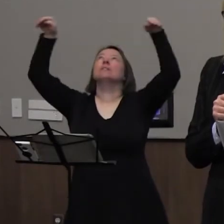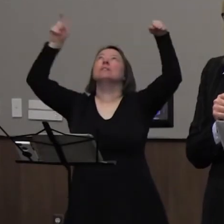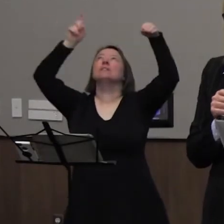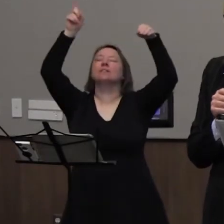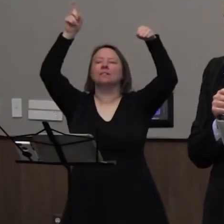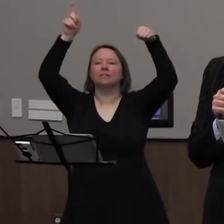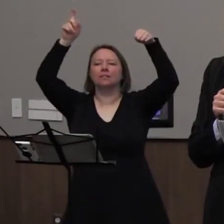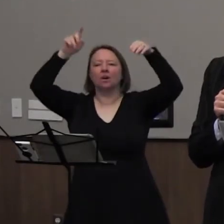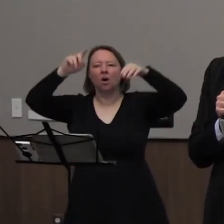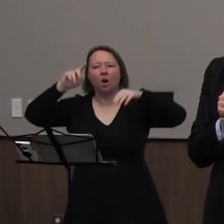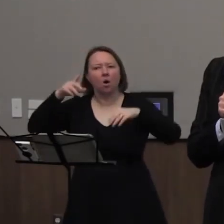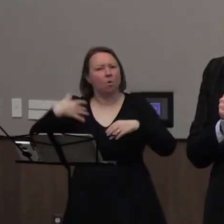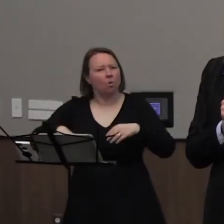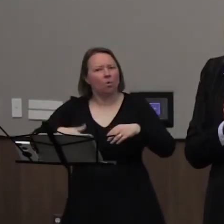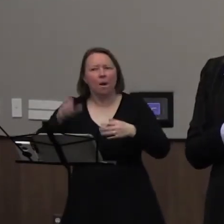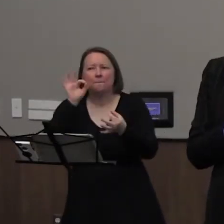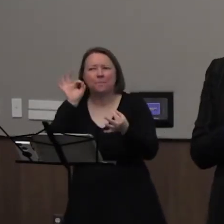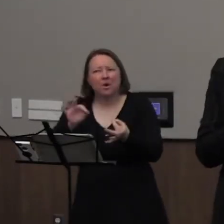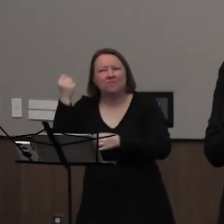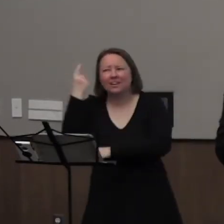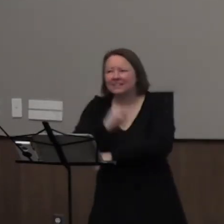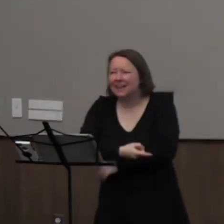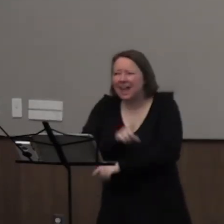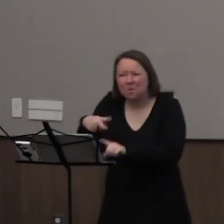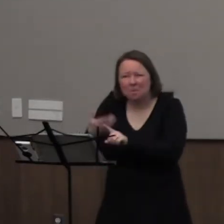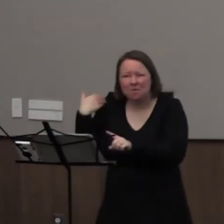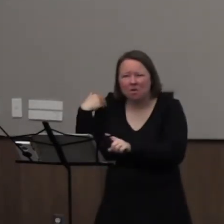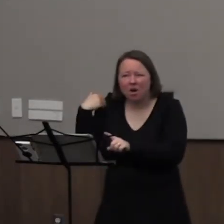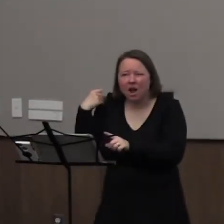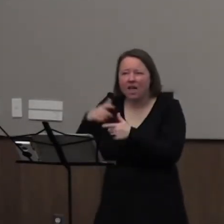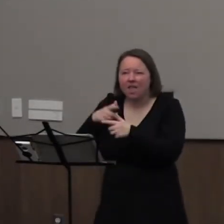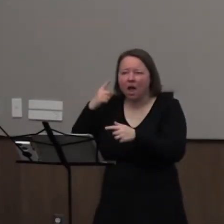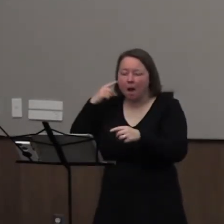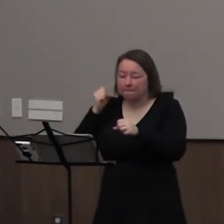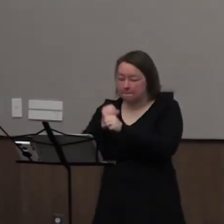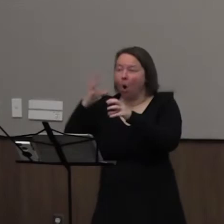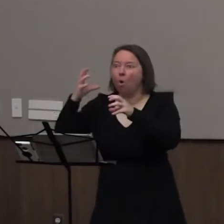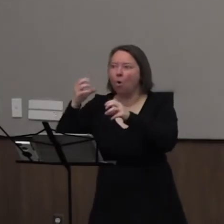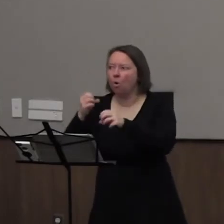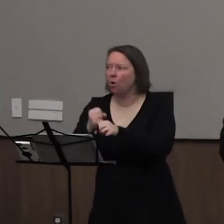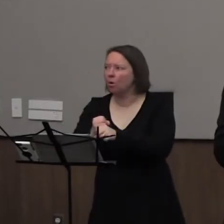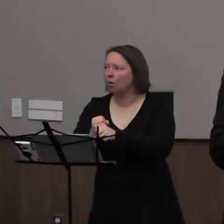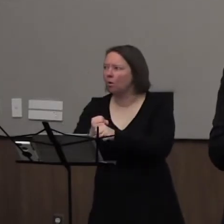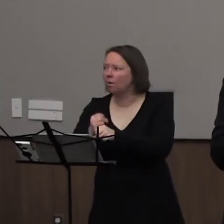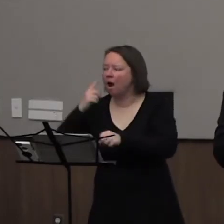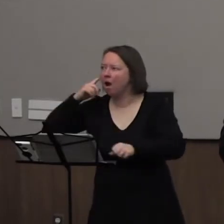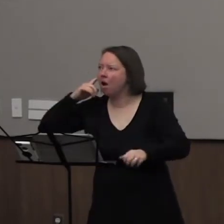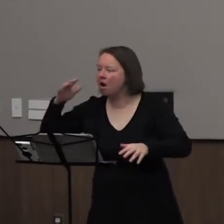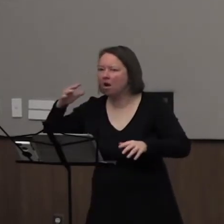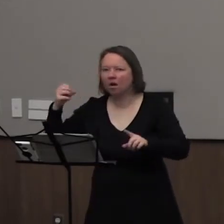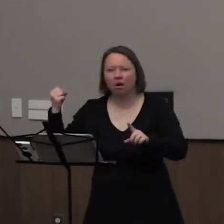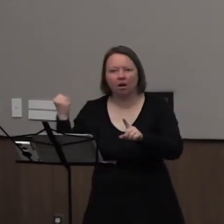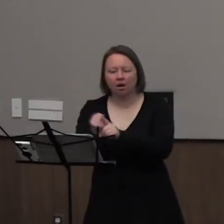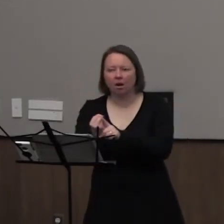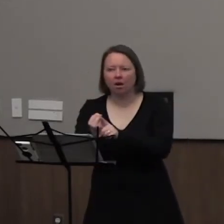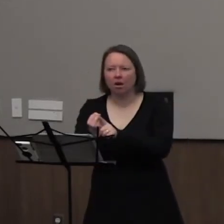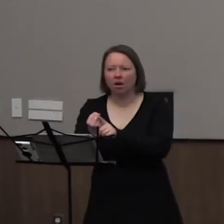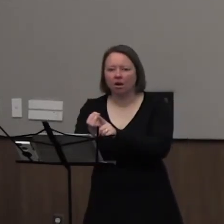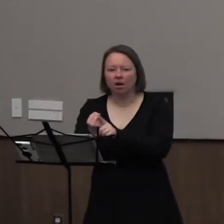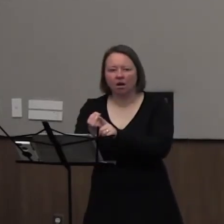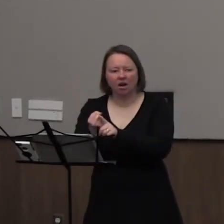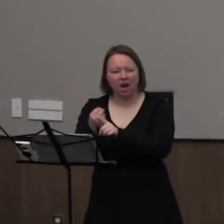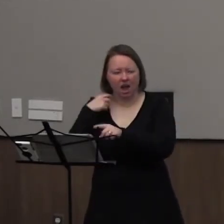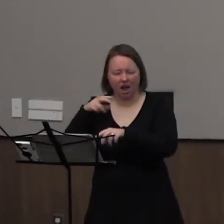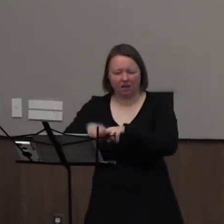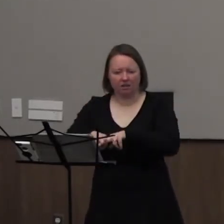When was a day so perfect? Boom! A blast, a roar suddenly froze me to the spot.